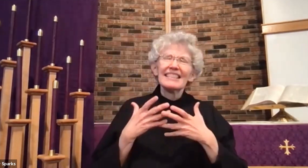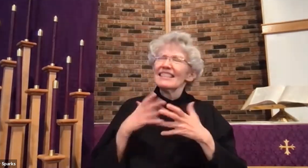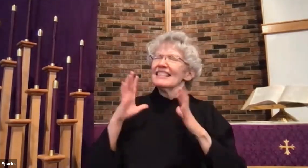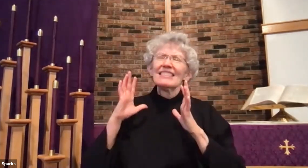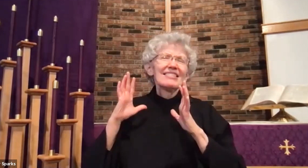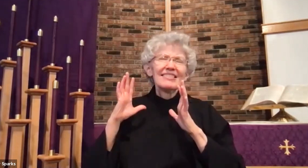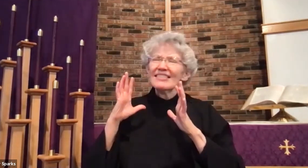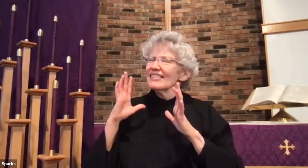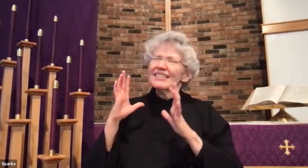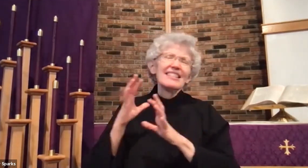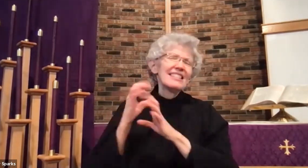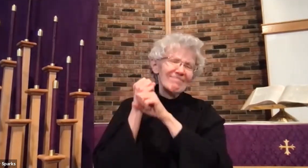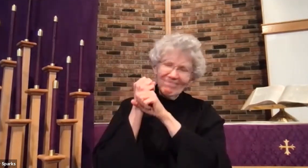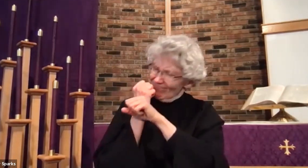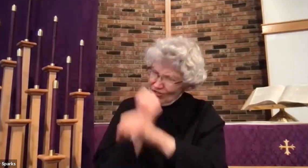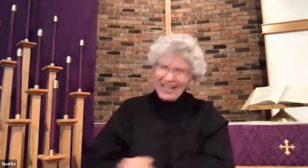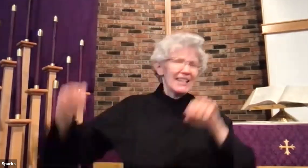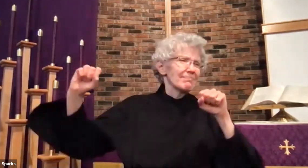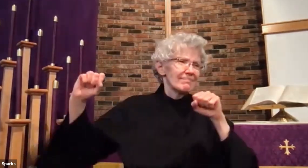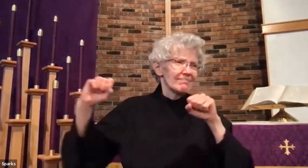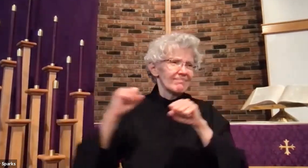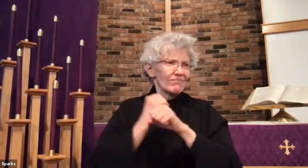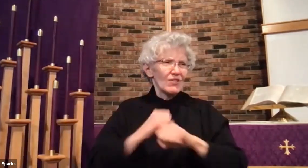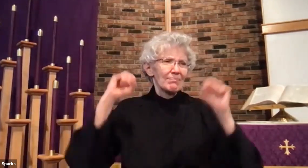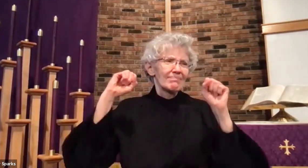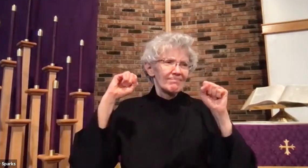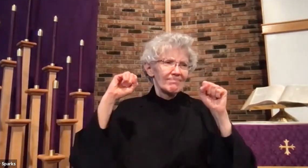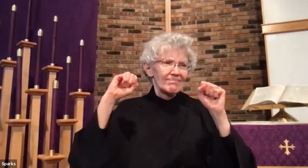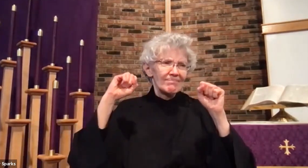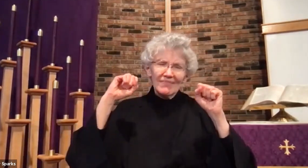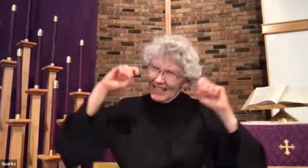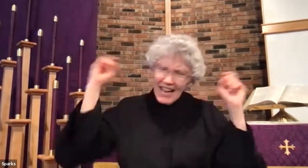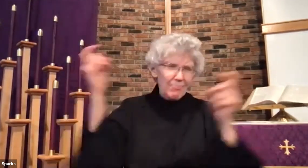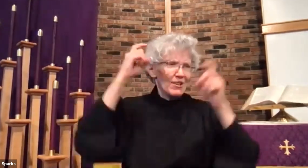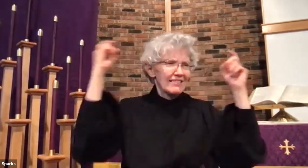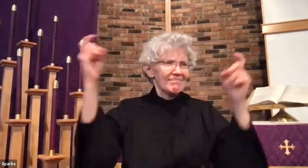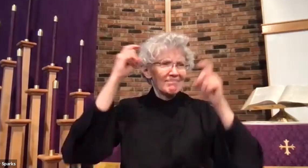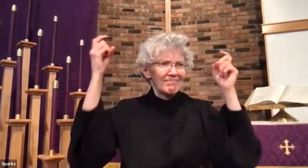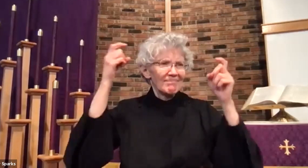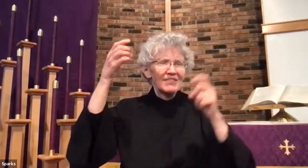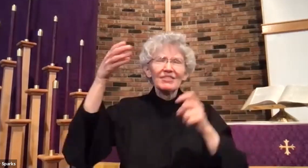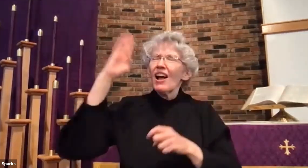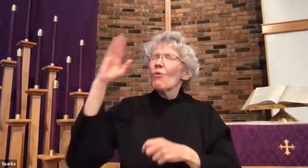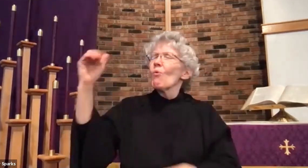And we break free from that despair and hopelessness for the purpose